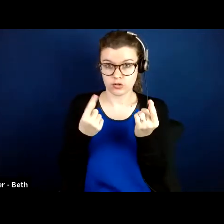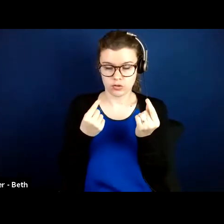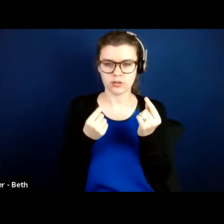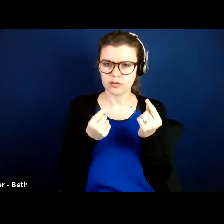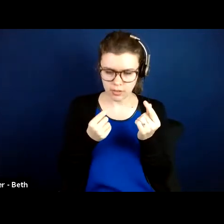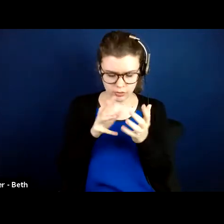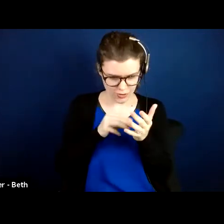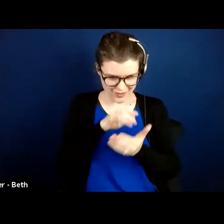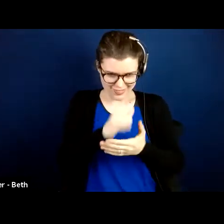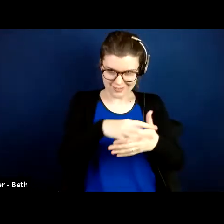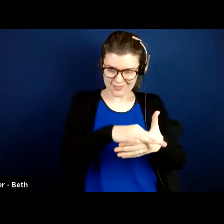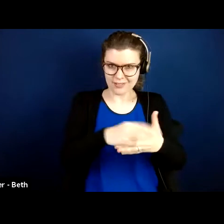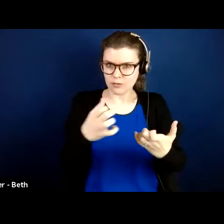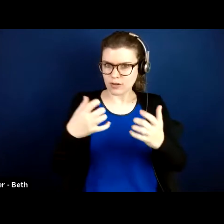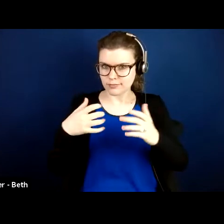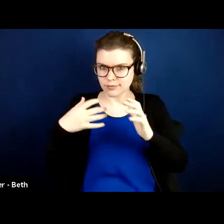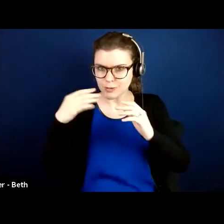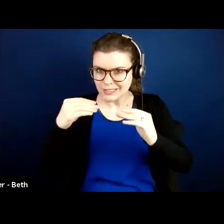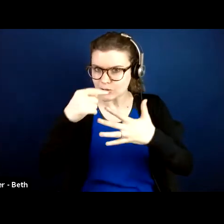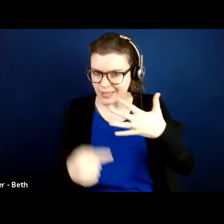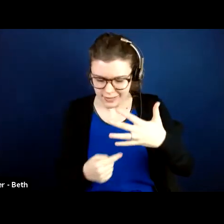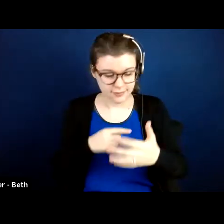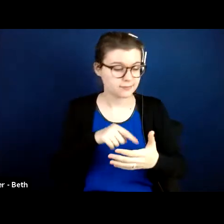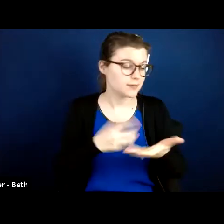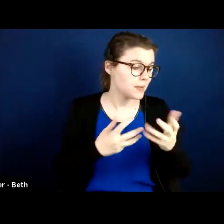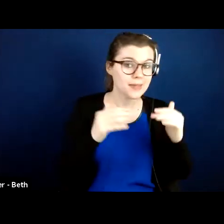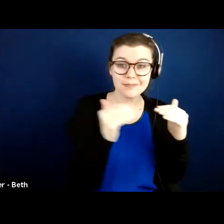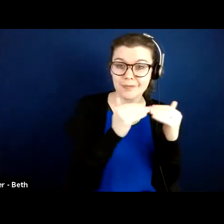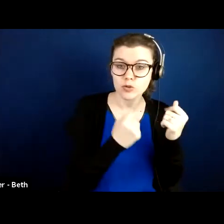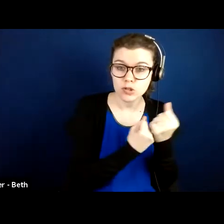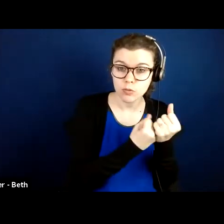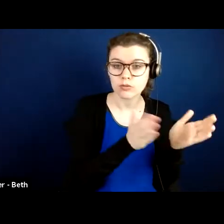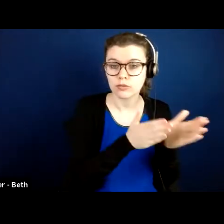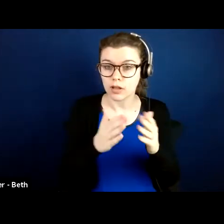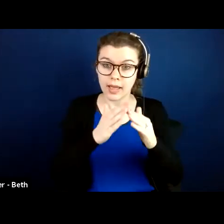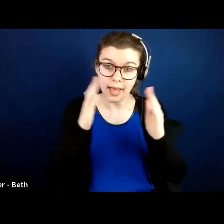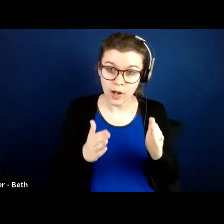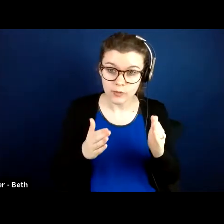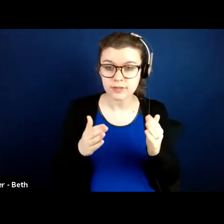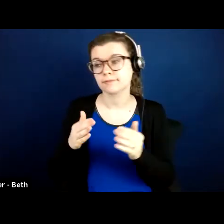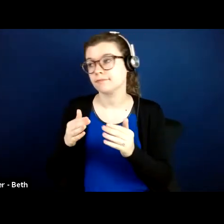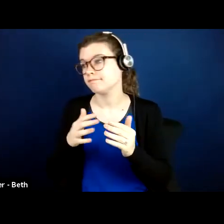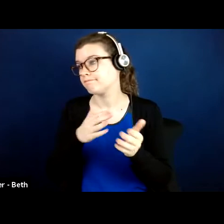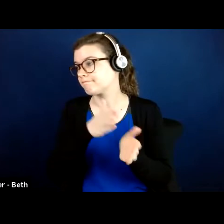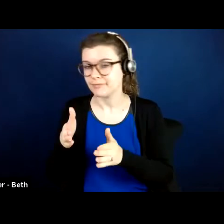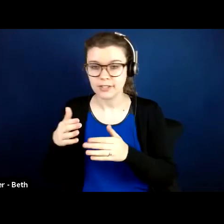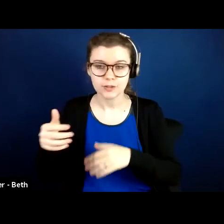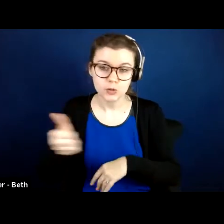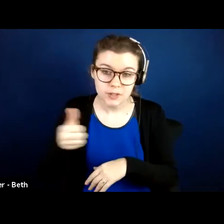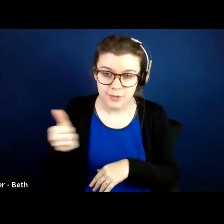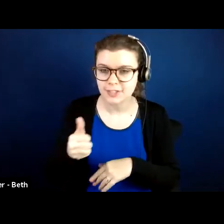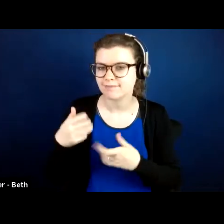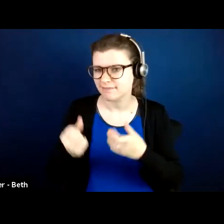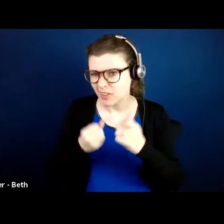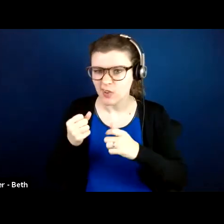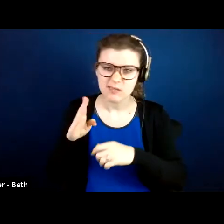that you'd like to discuss in your group. So whether it's peer support or housing or transportation, it's always good to just familiarize yourself